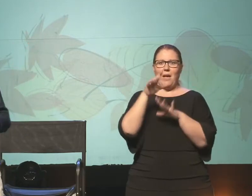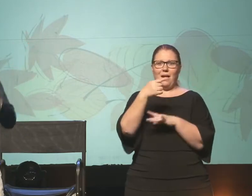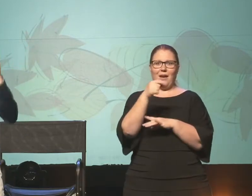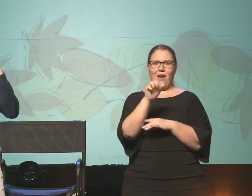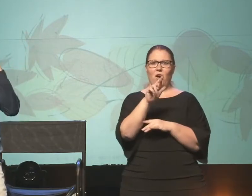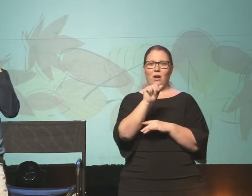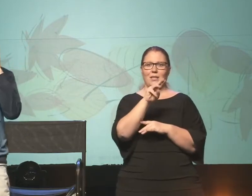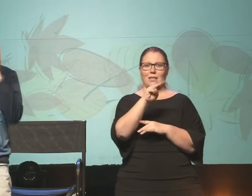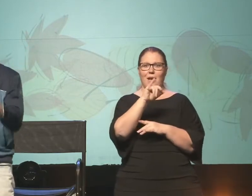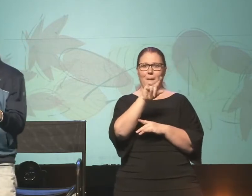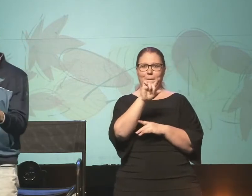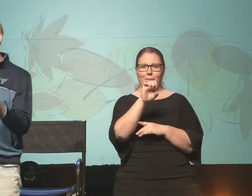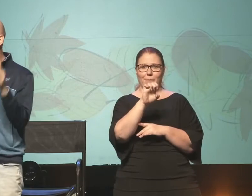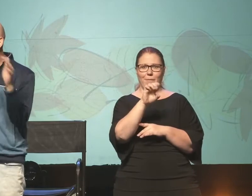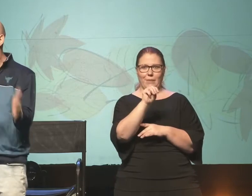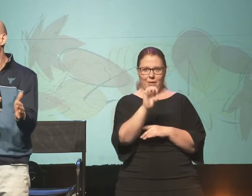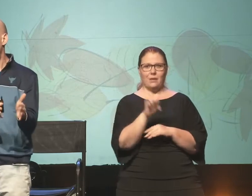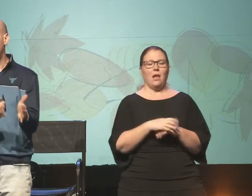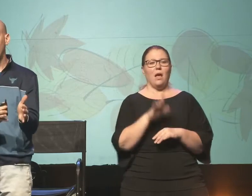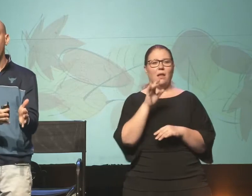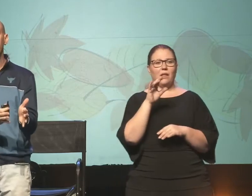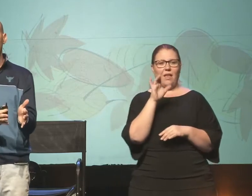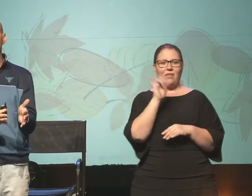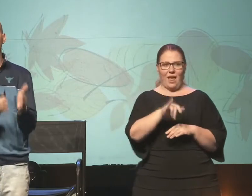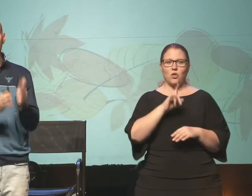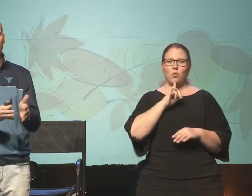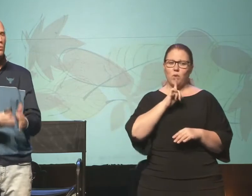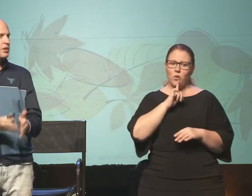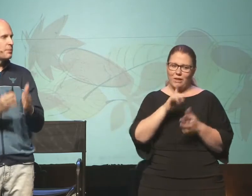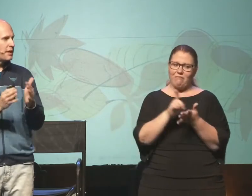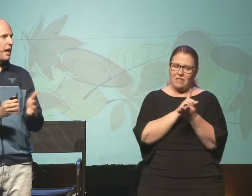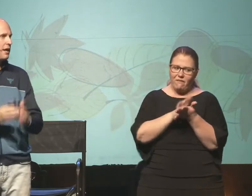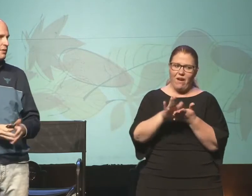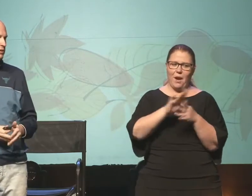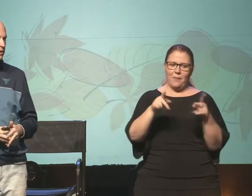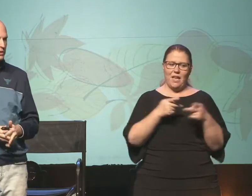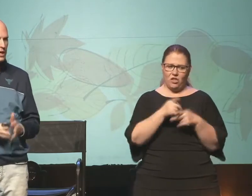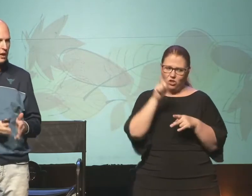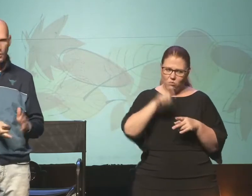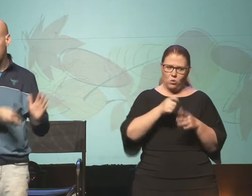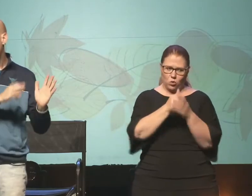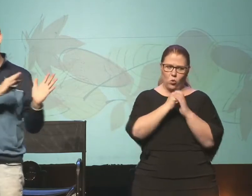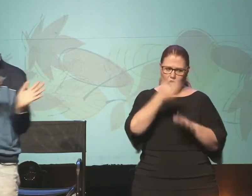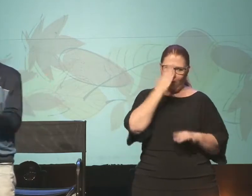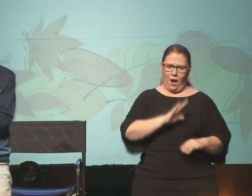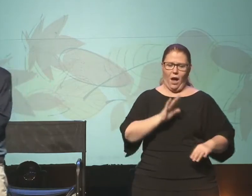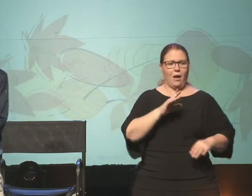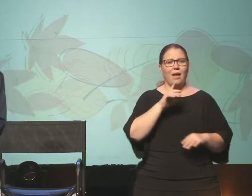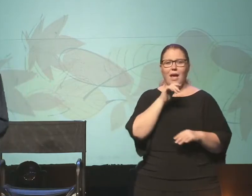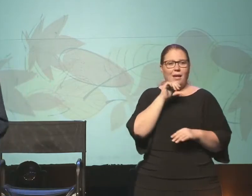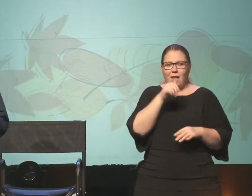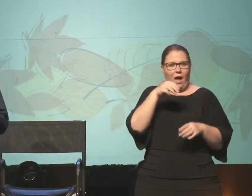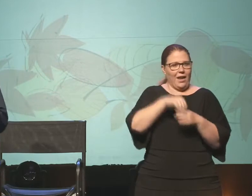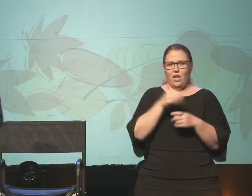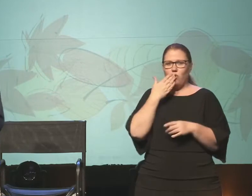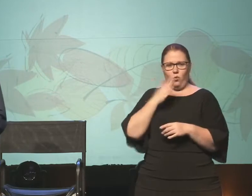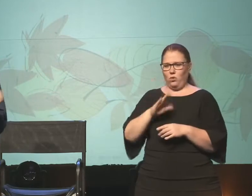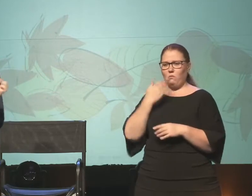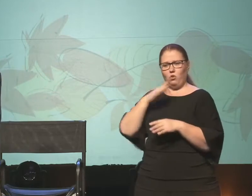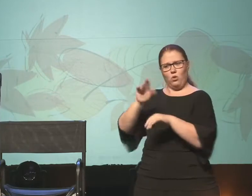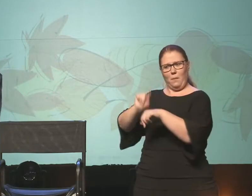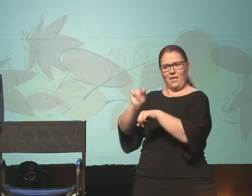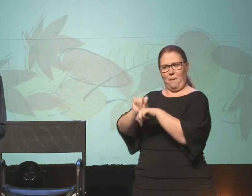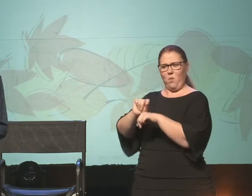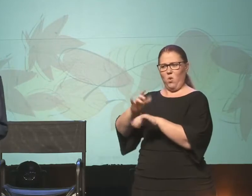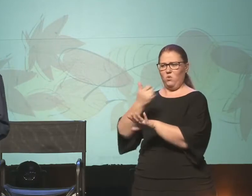And they believed deeply that this was the divine place that you were to worship the God of Israel, Yahweh. It was not in Jerusalem. The Jerusalem temple